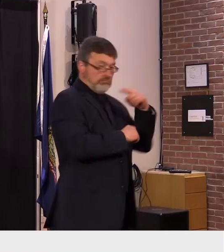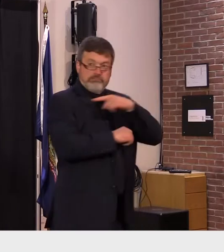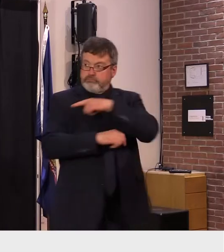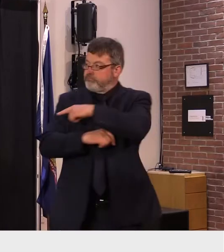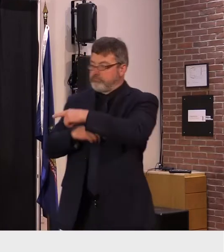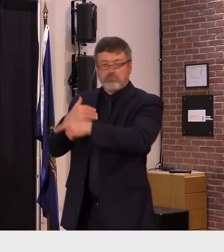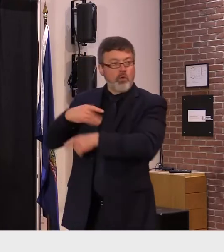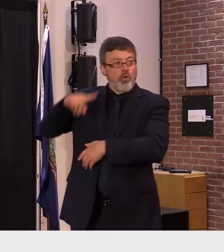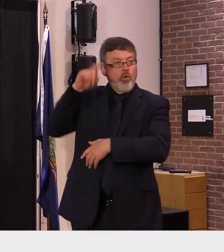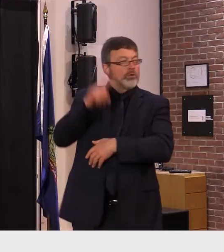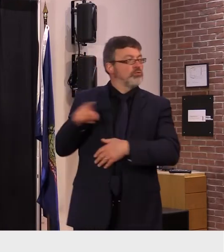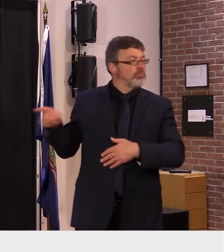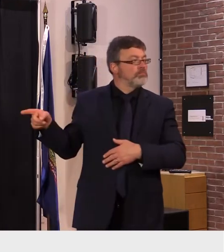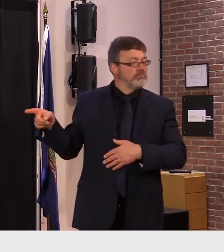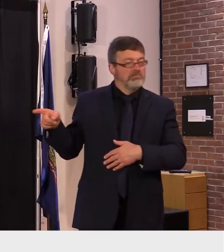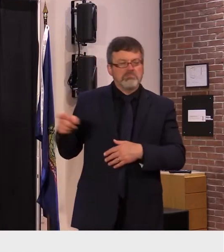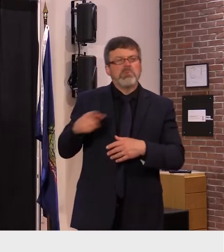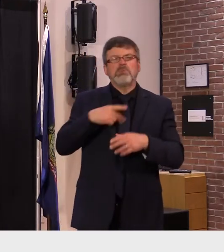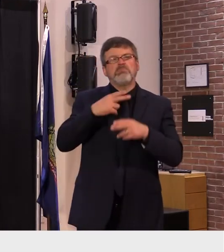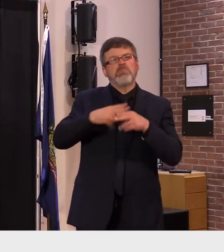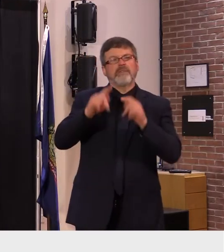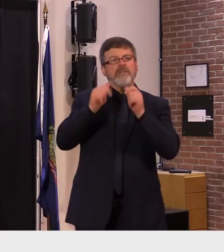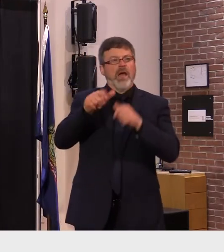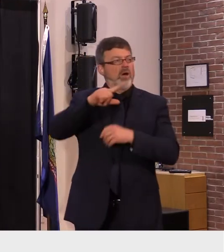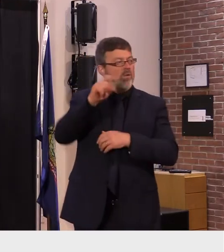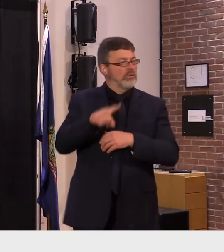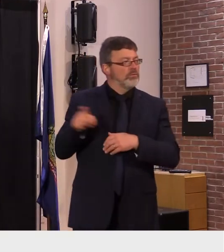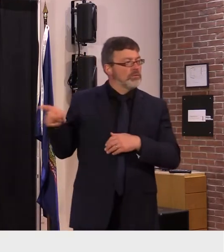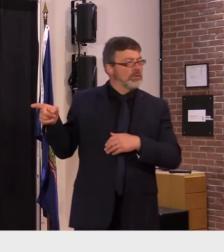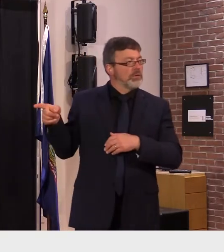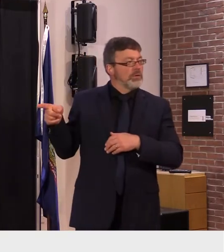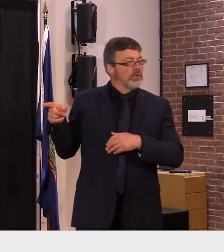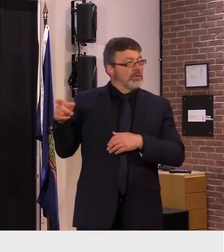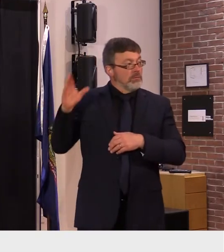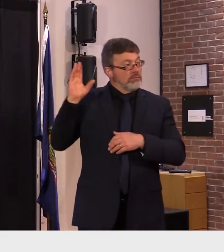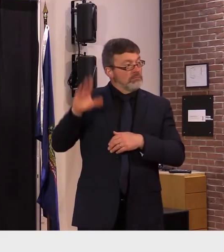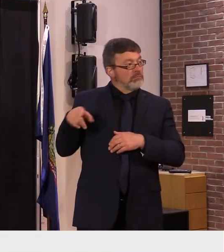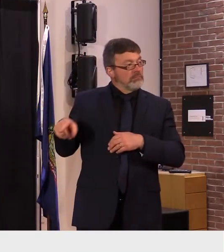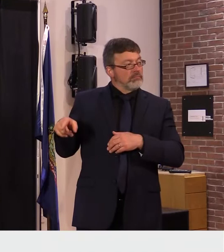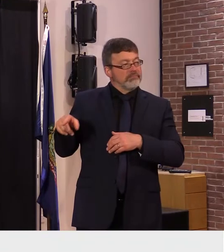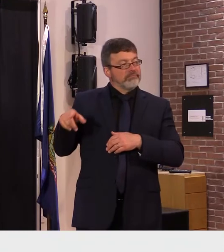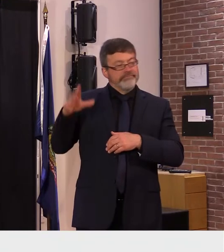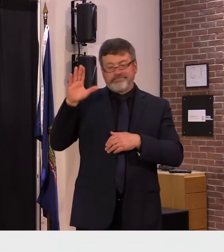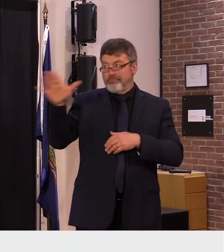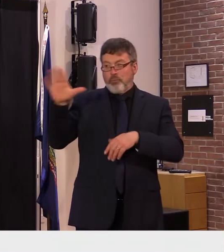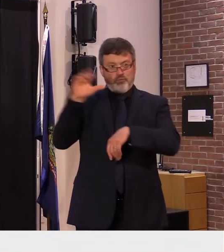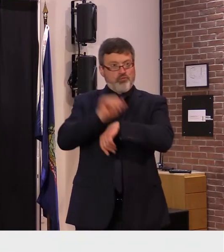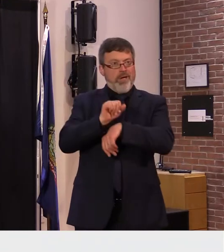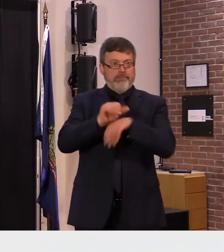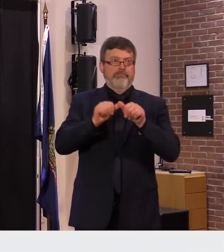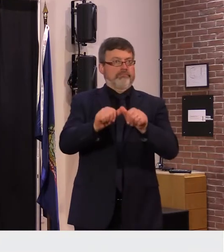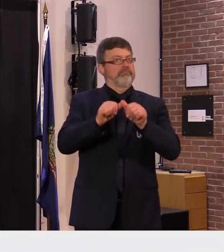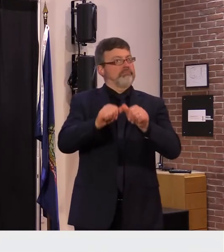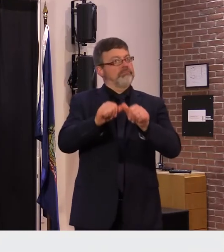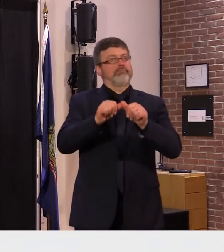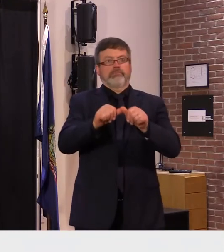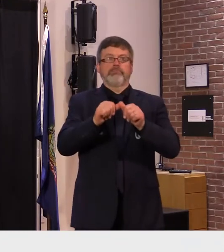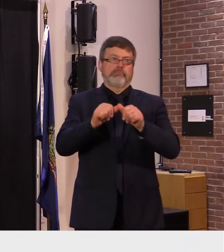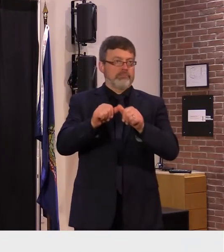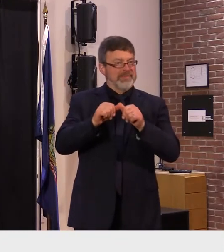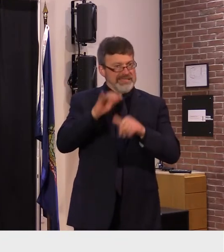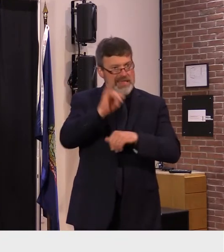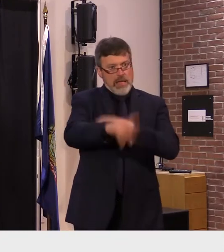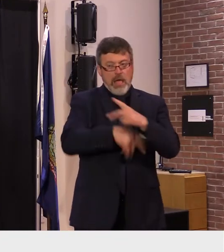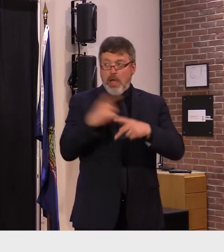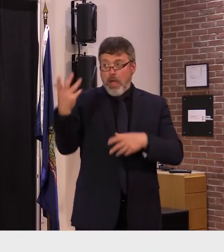really brief um you know there's work going on uh on this topic constantly i'll just add uh you the governor said the core